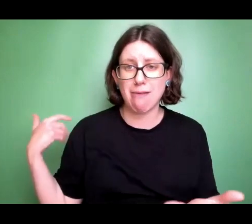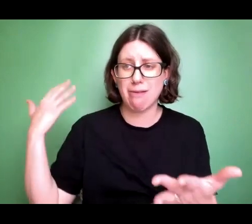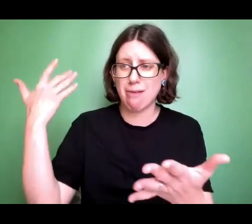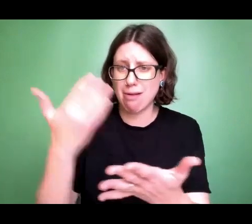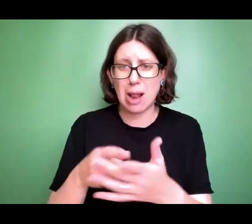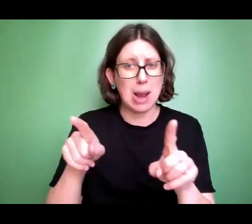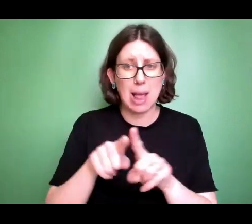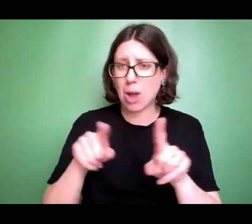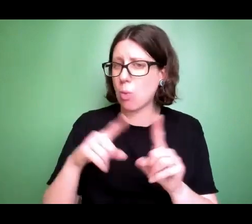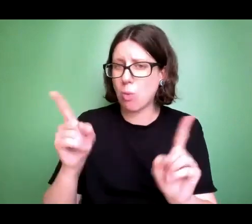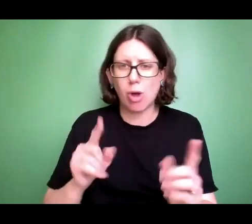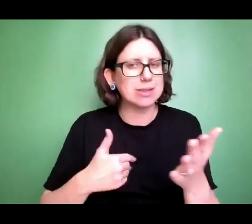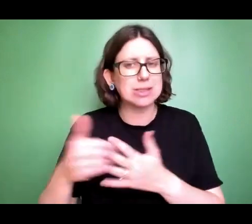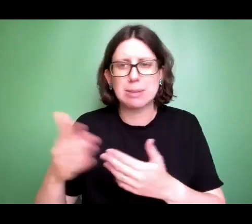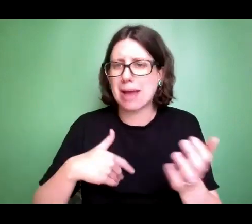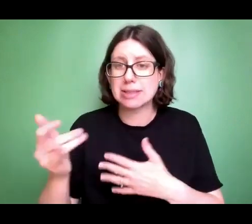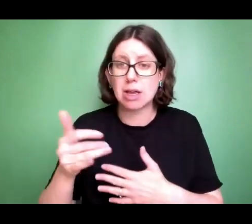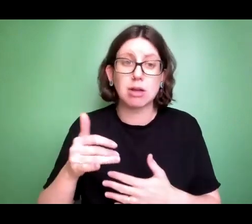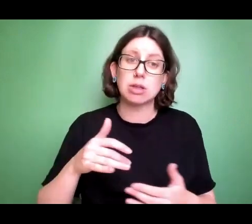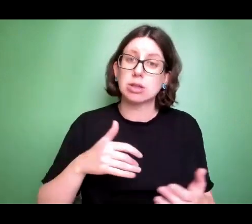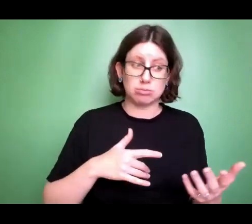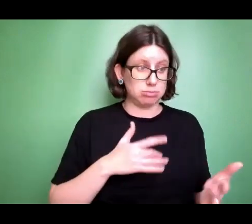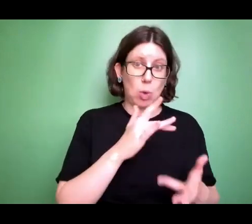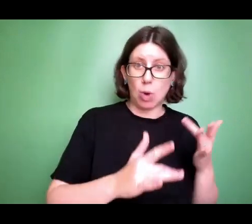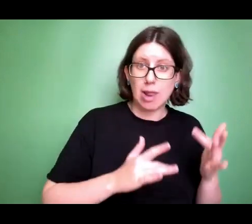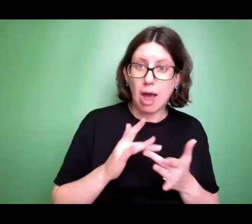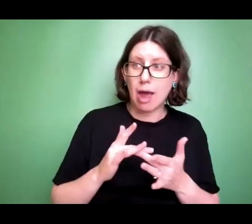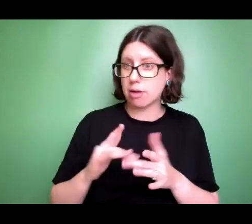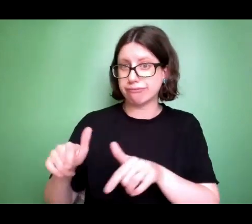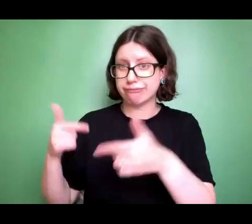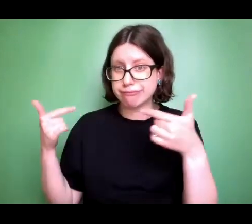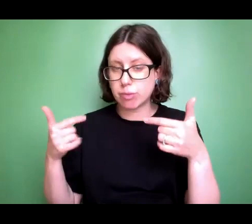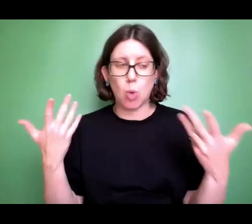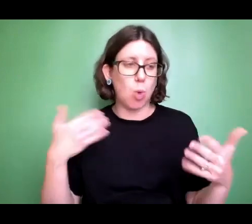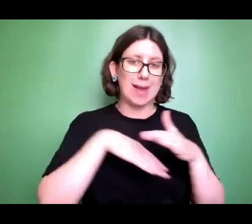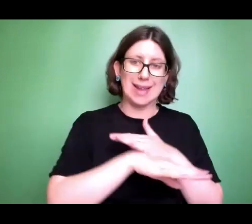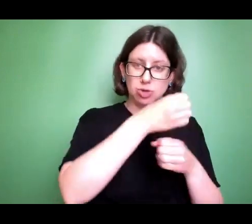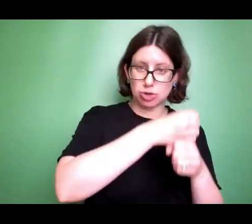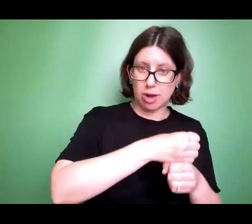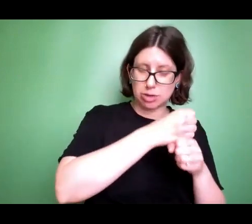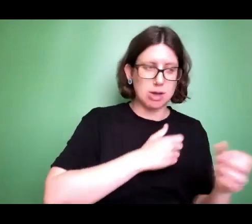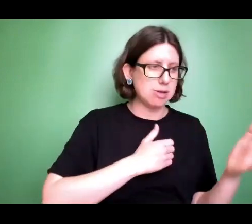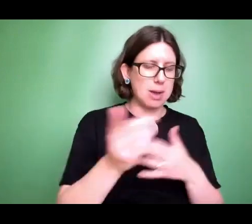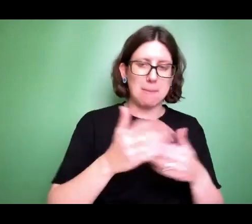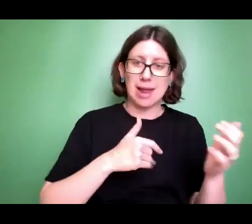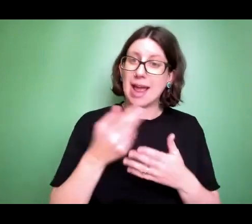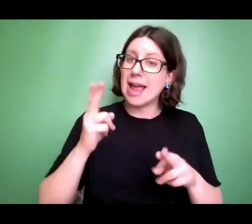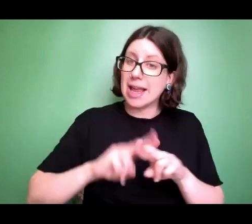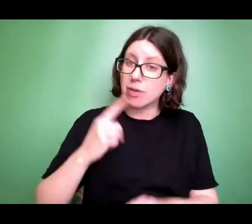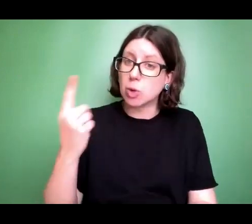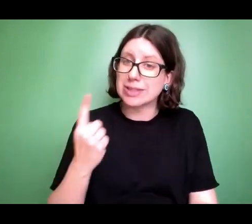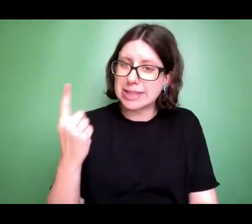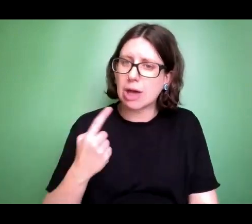online, if you're in the building, if anyone acknowledges that Jesus is the son of God, you can be sure